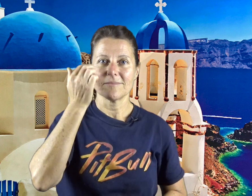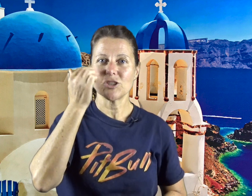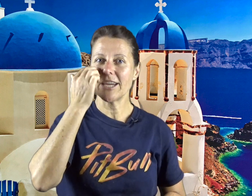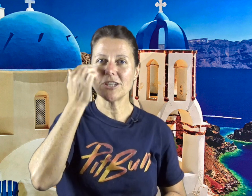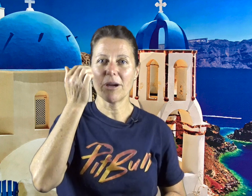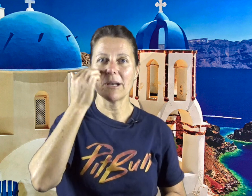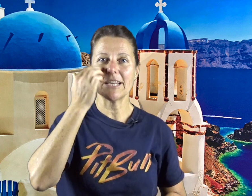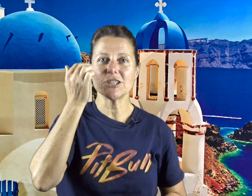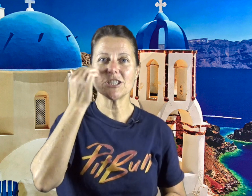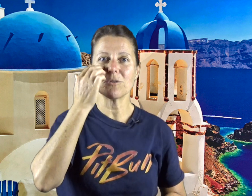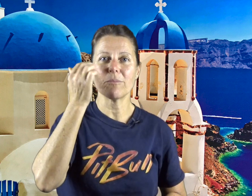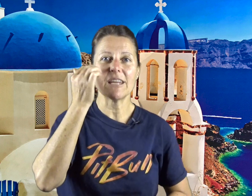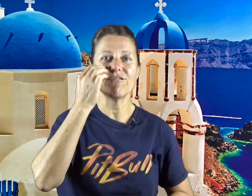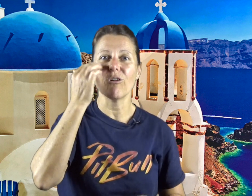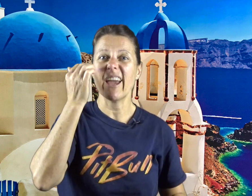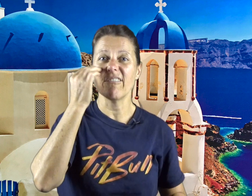decorating my relationship with money forever.